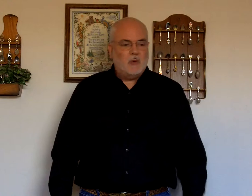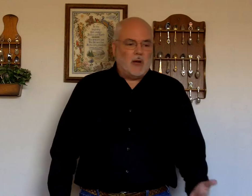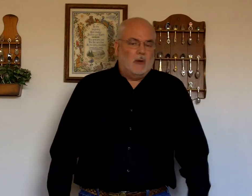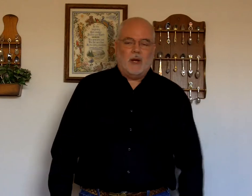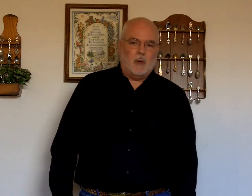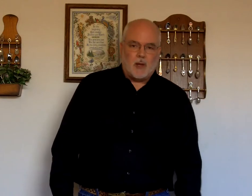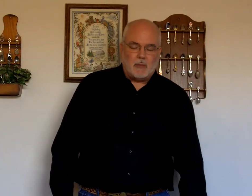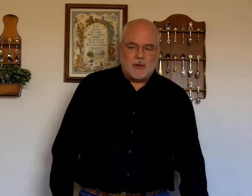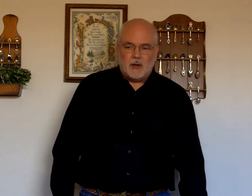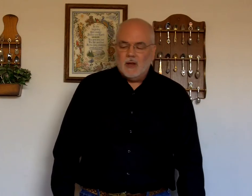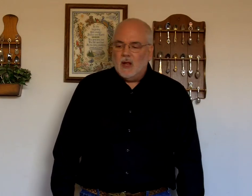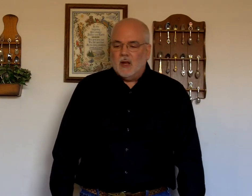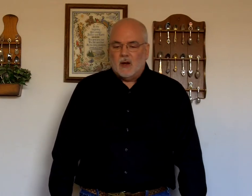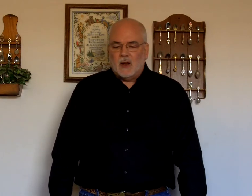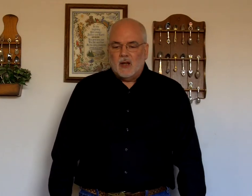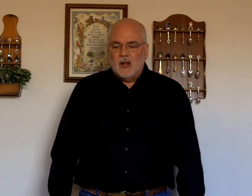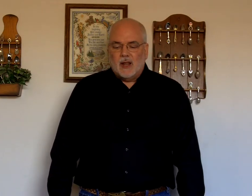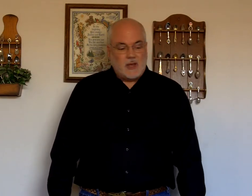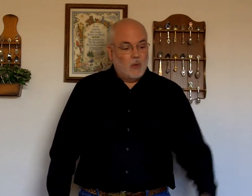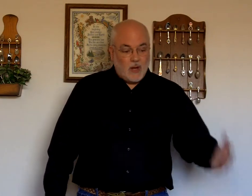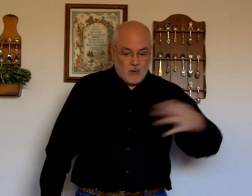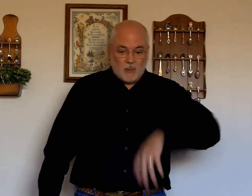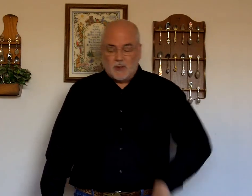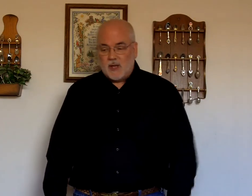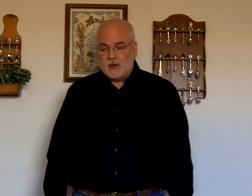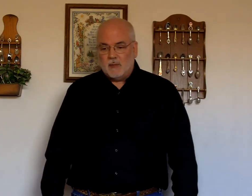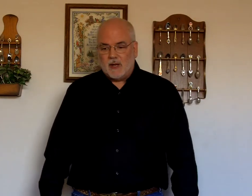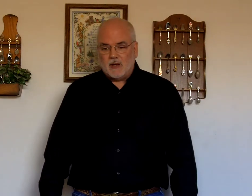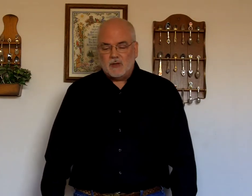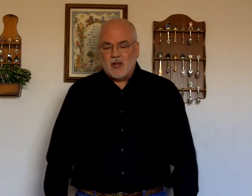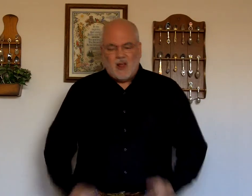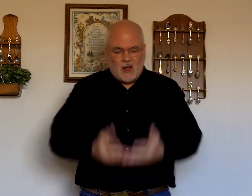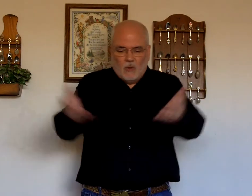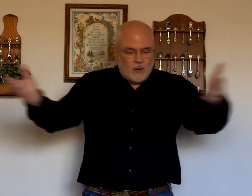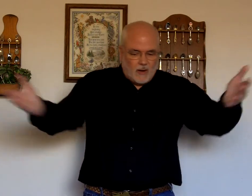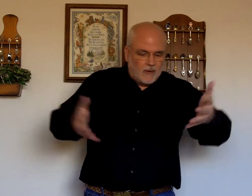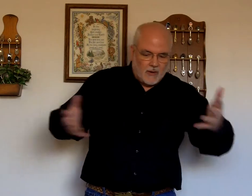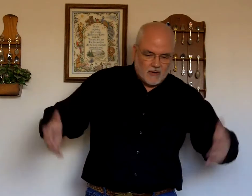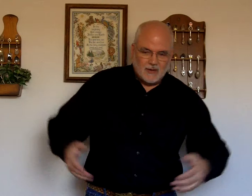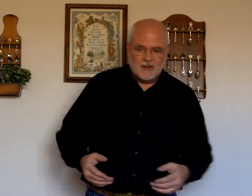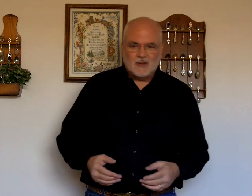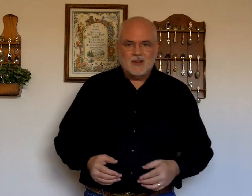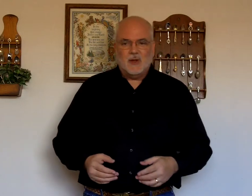You really don't care where they put it. All right. They say. Where do you want to put that on your bed? And you say. Oh. Wherever. Okay.